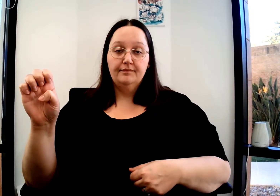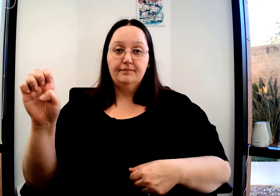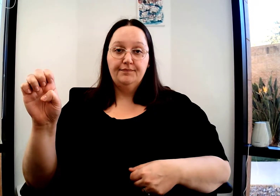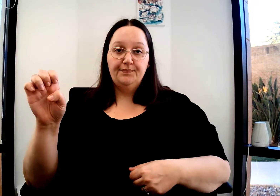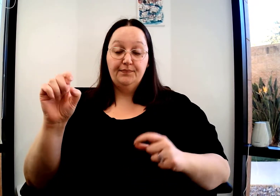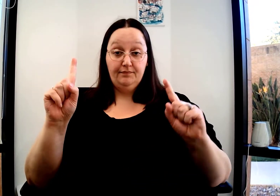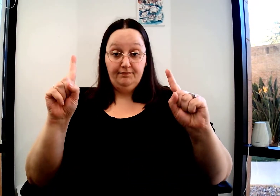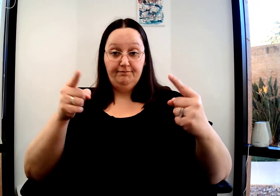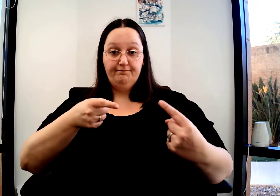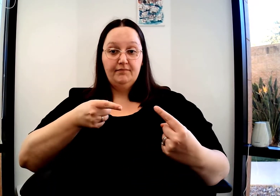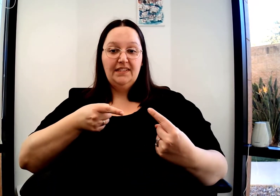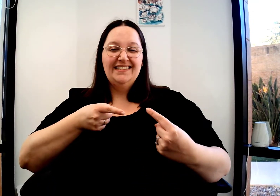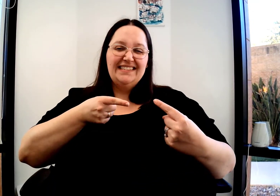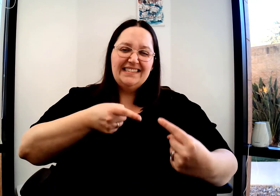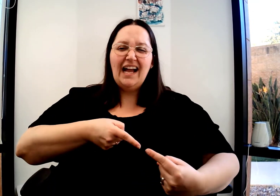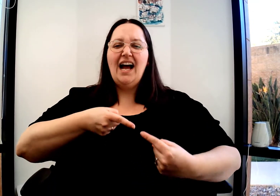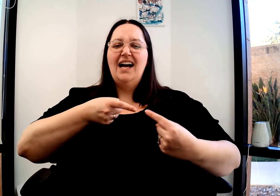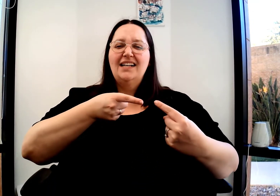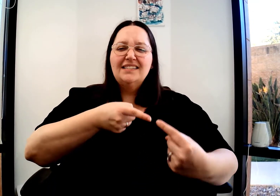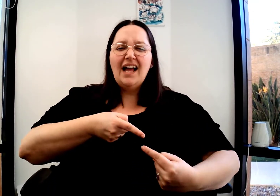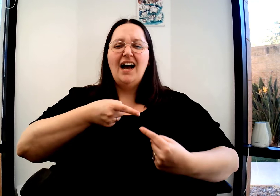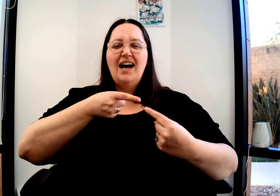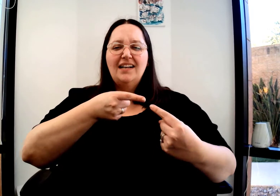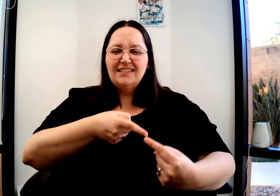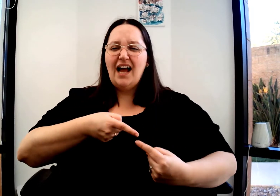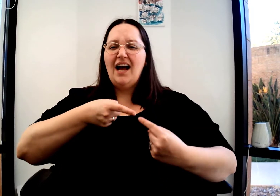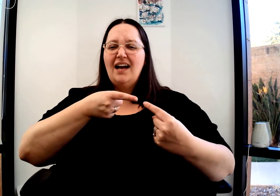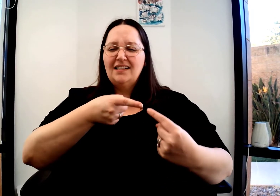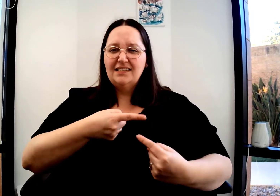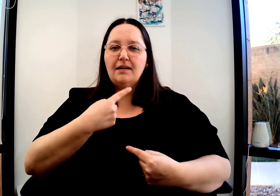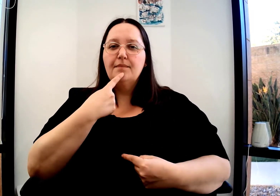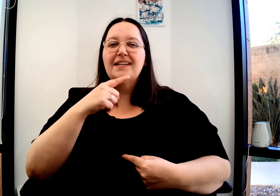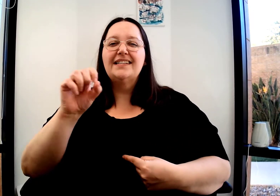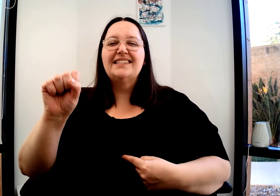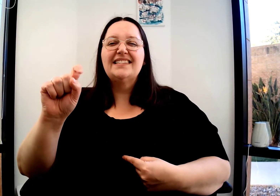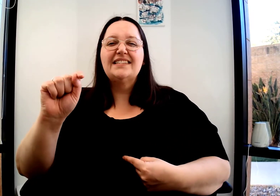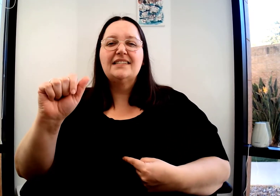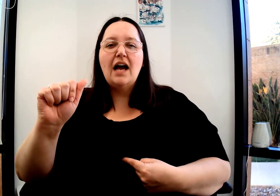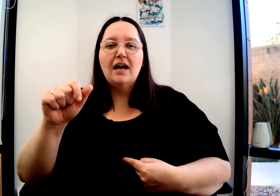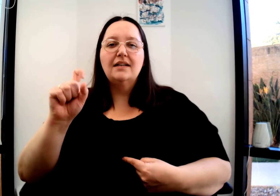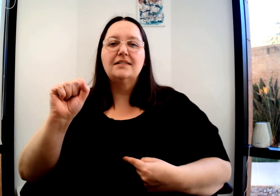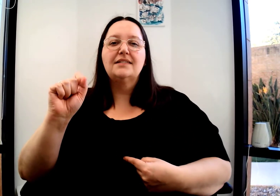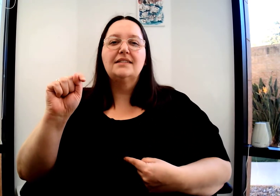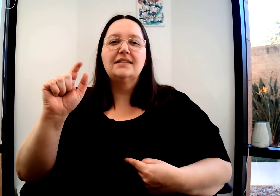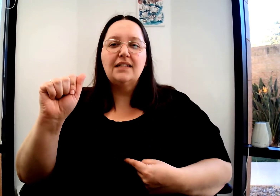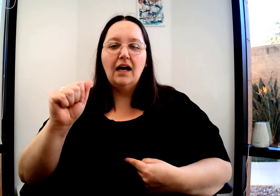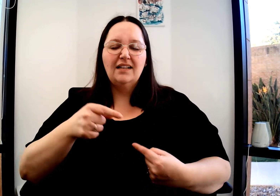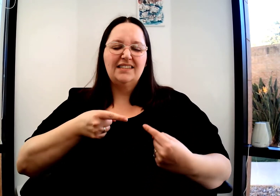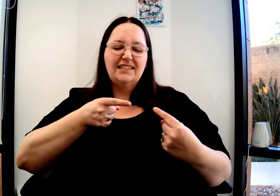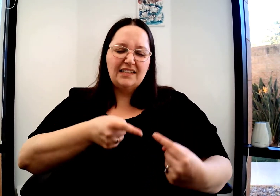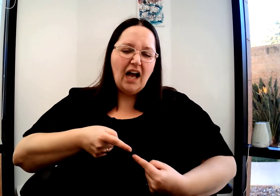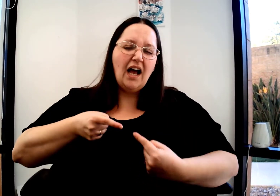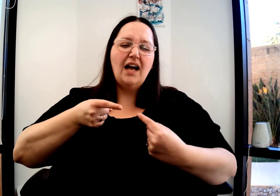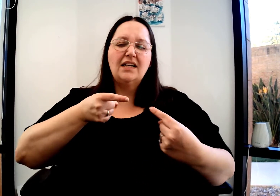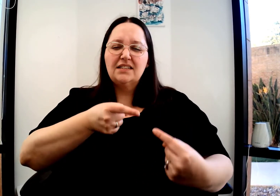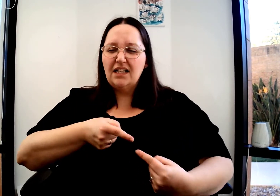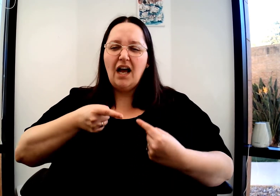Next on our list is the sign STRUGGLE. You're going to have two indexes. You're going to circle. And you're going to do the mouth morpheme STAH